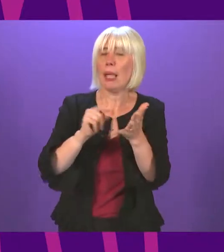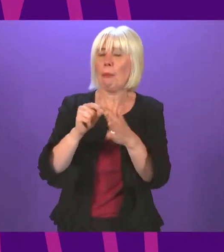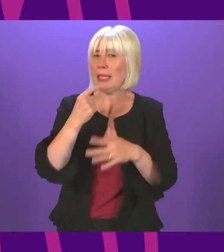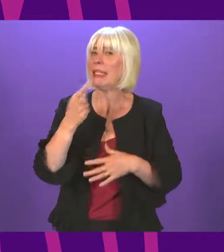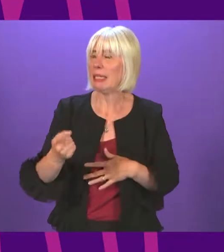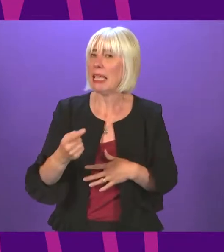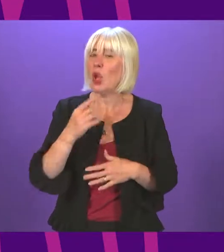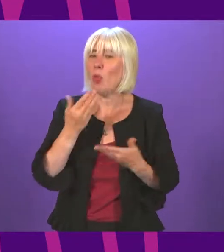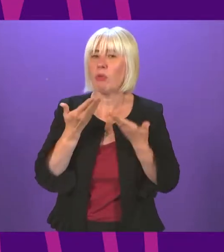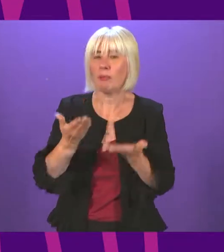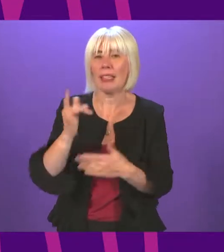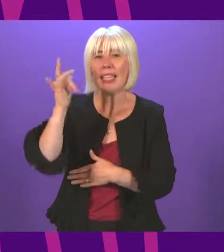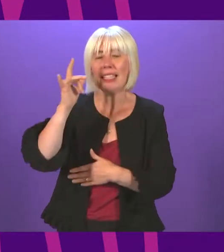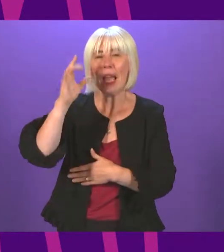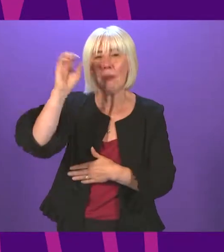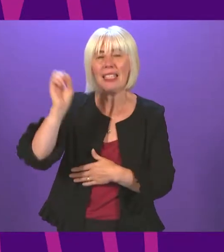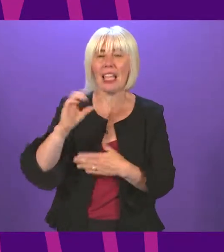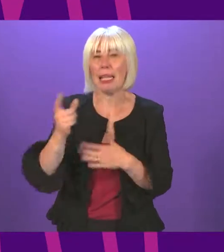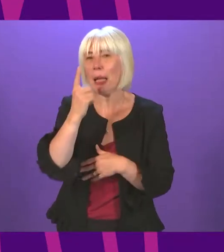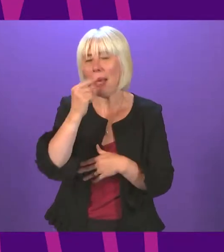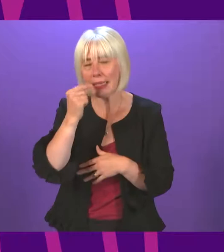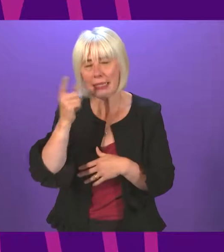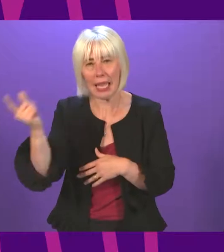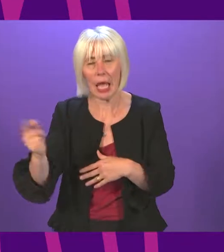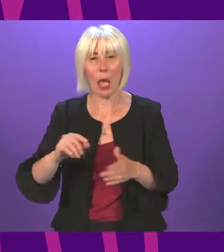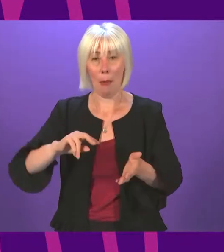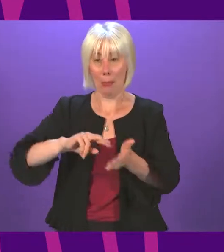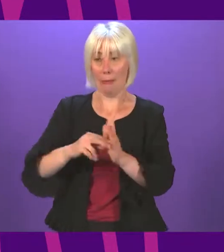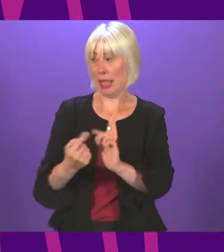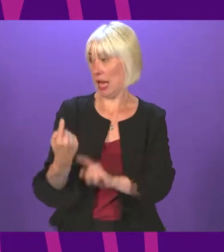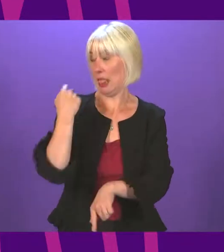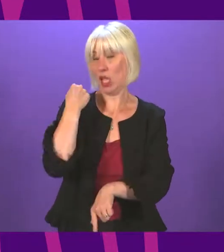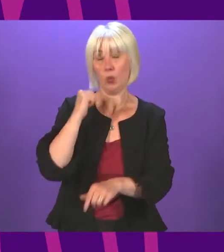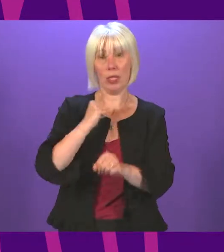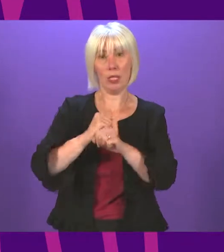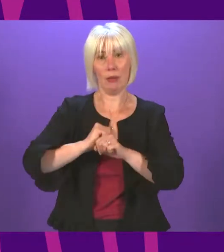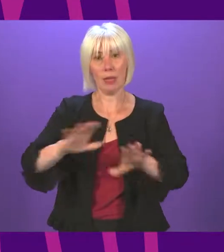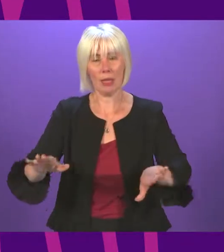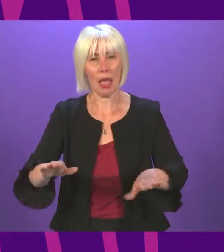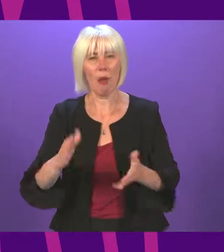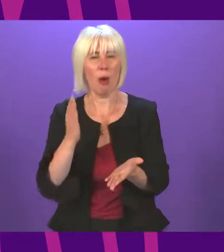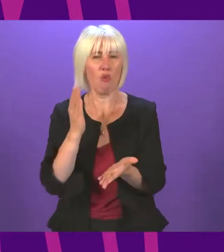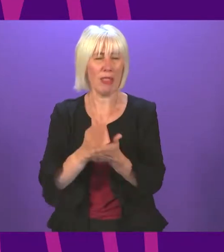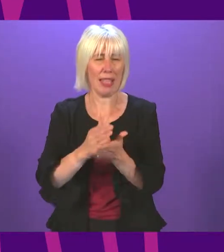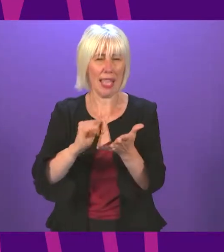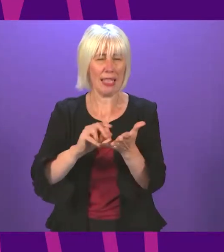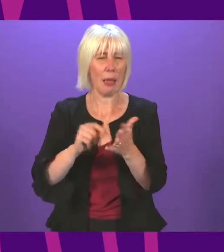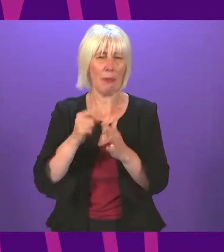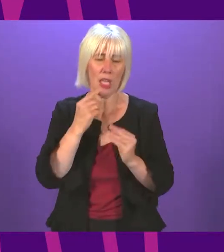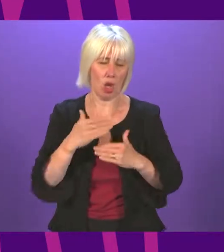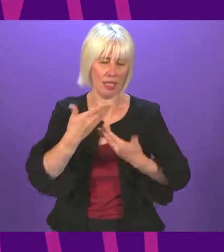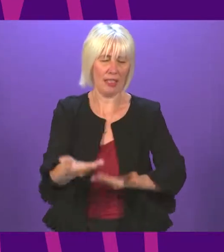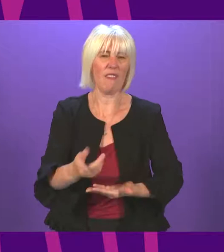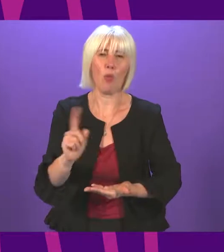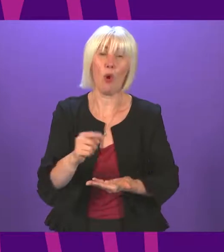10% more capacity. Based on the plan that was published last week, the only thing that the SNP looks set to deliver is yet